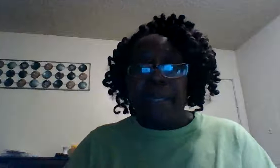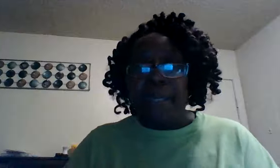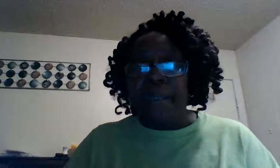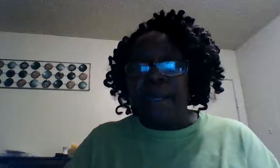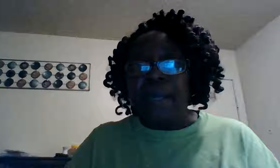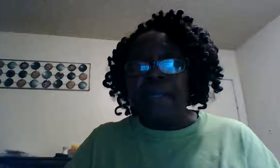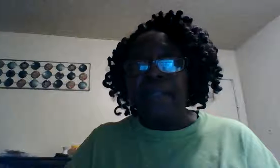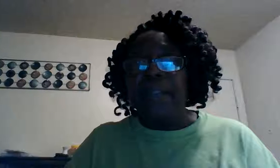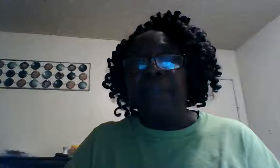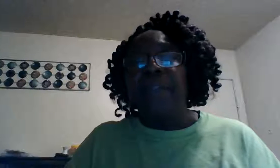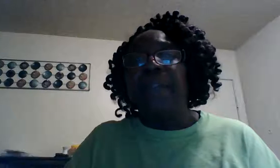hallelujah you